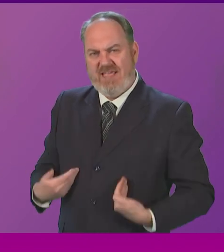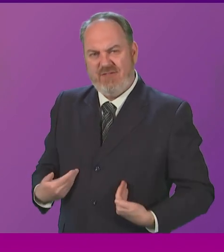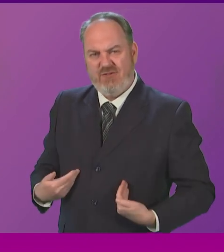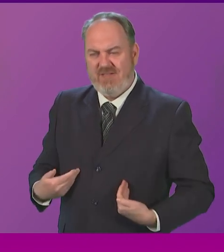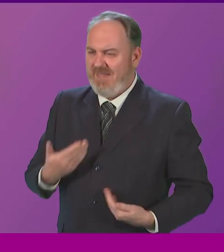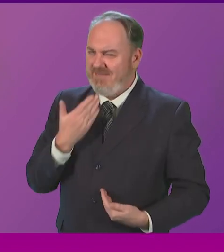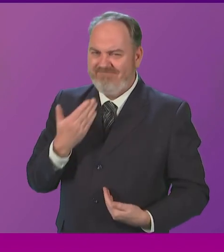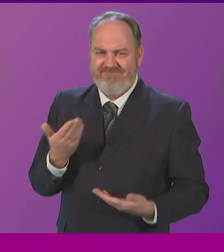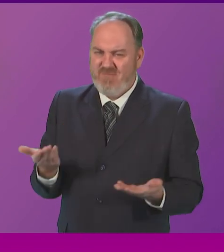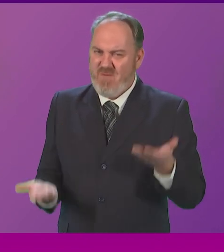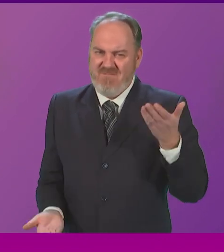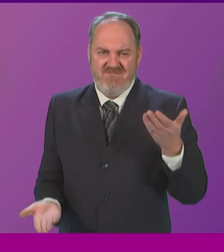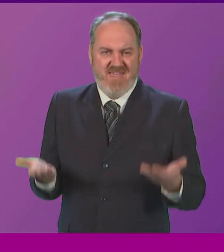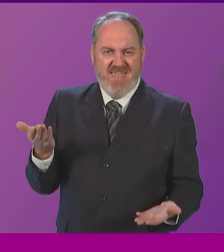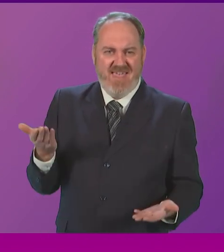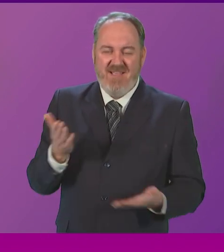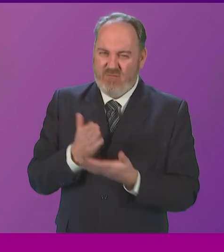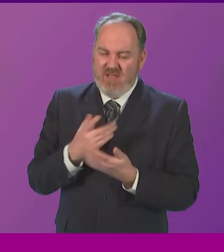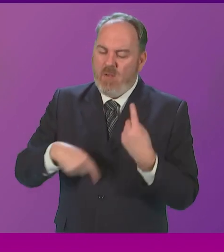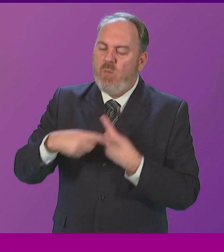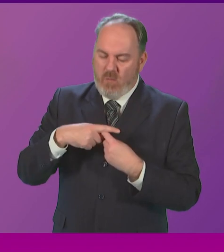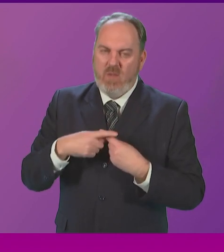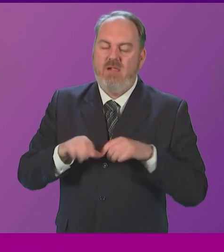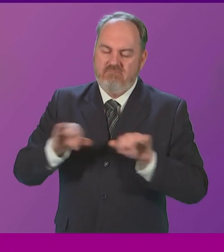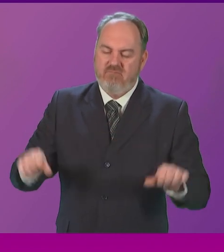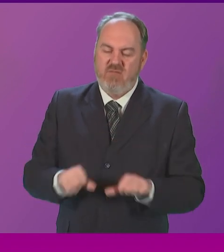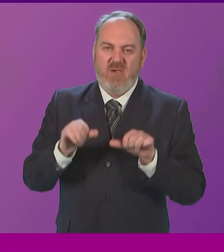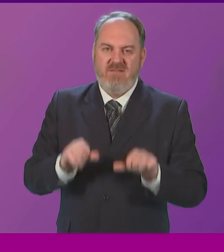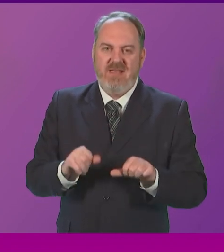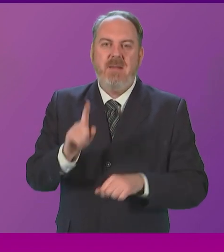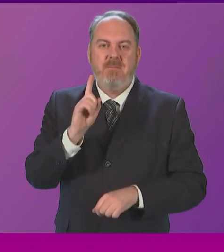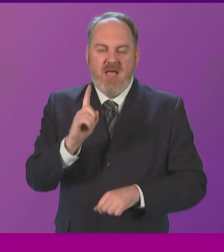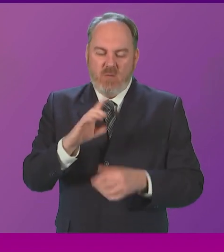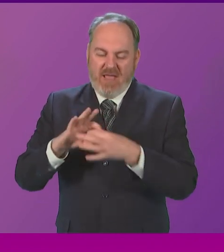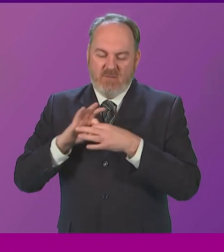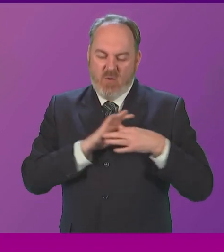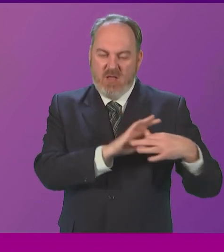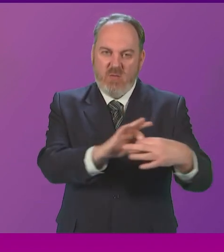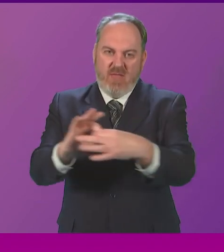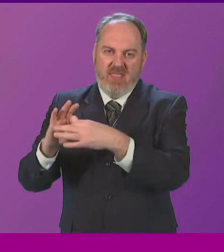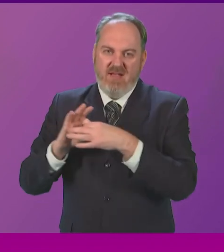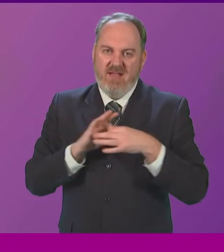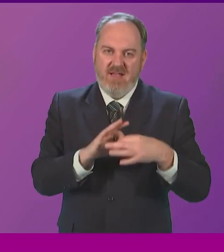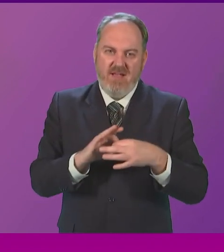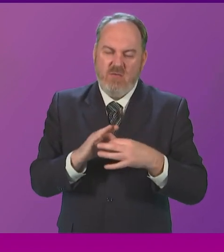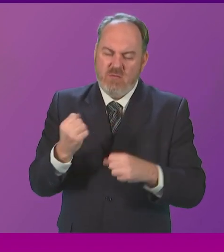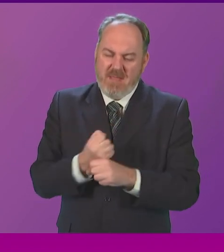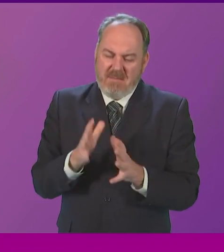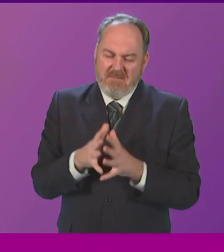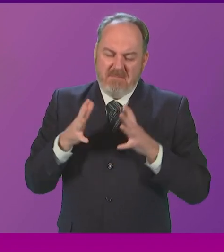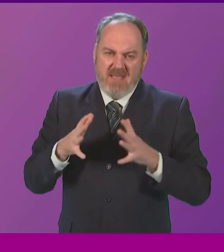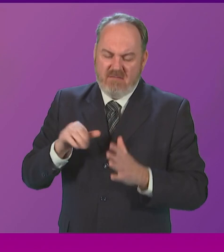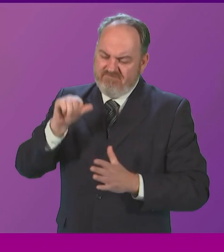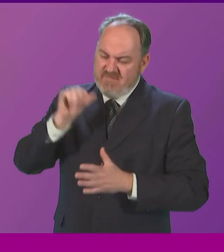is determined to tackle and we will tackle it but we will need cross-party support in order to make the bold decisions